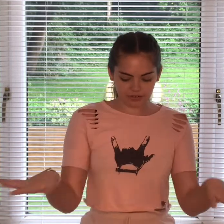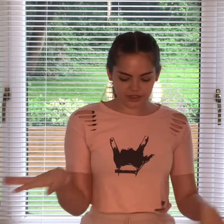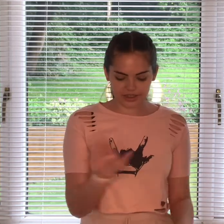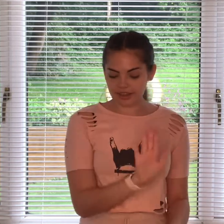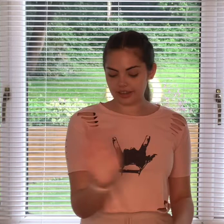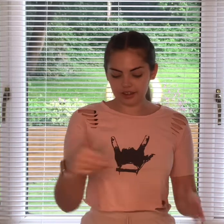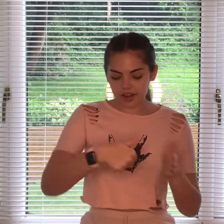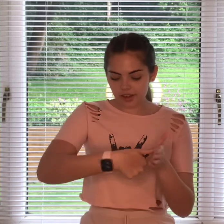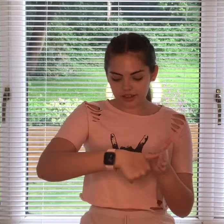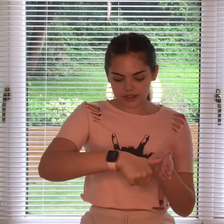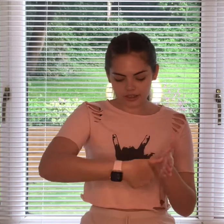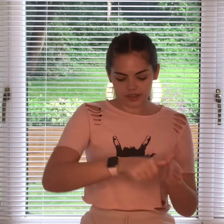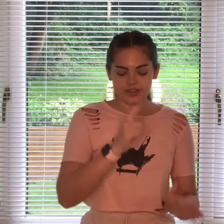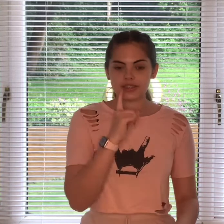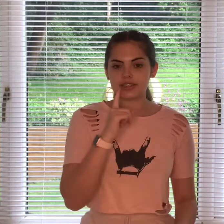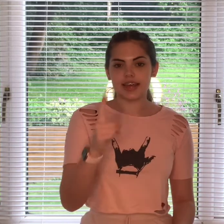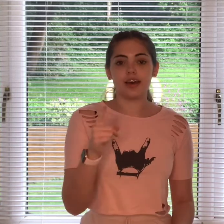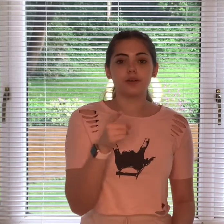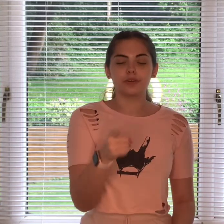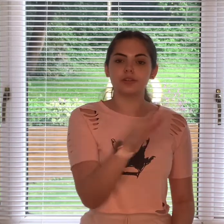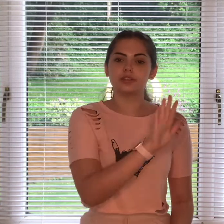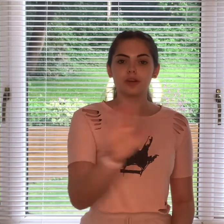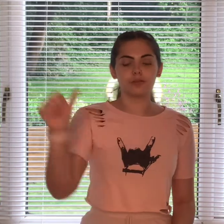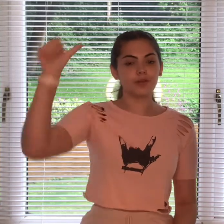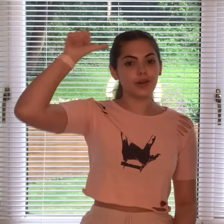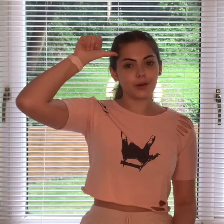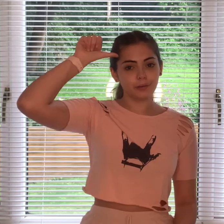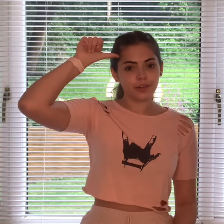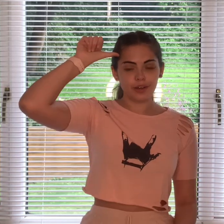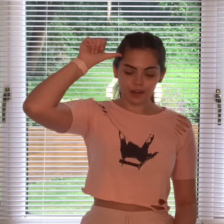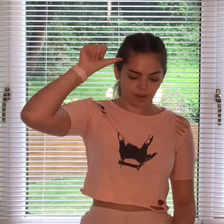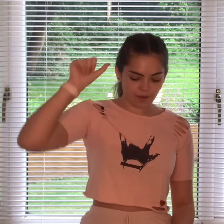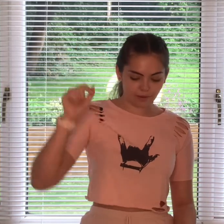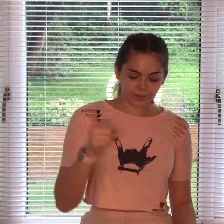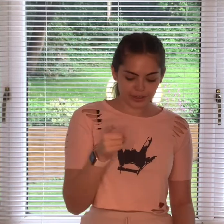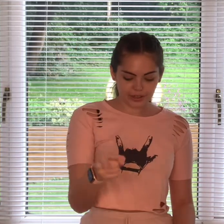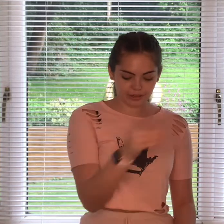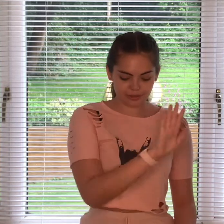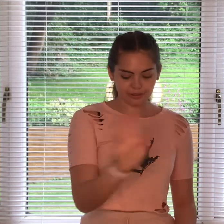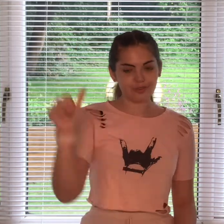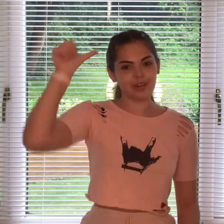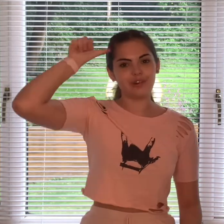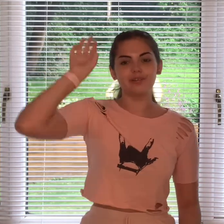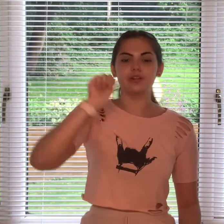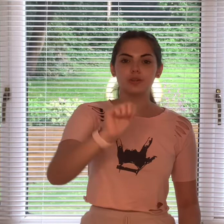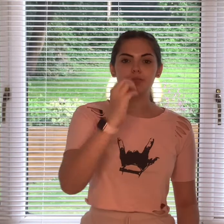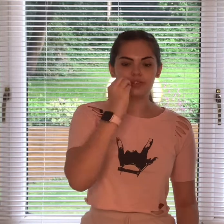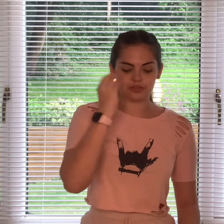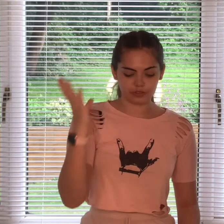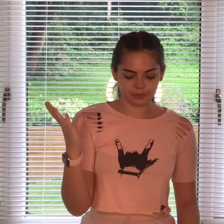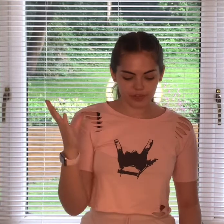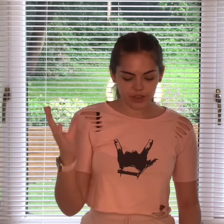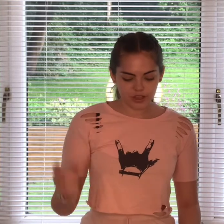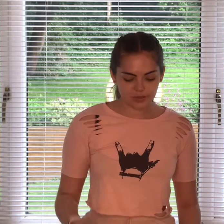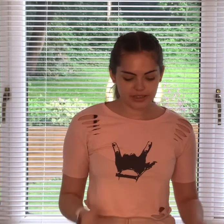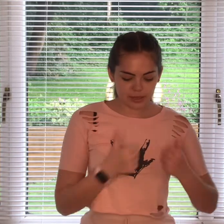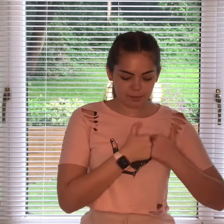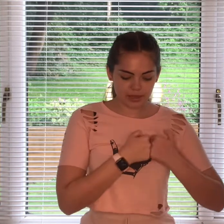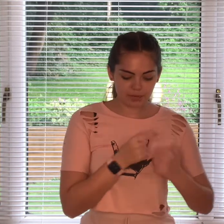ain't hard tell you don't know oh you don't know you're beautiful so it's baby